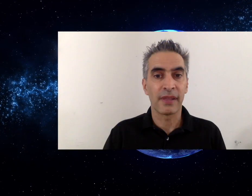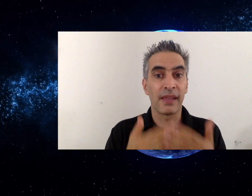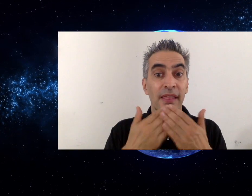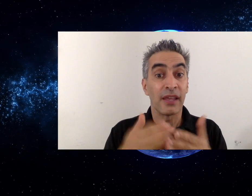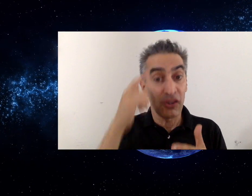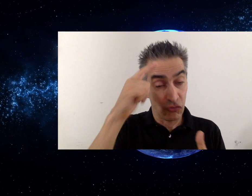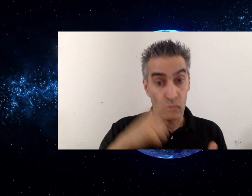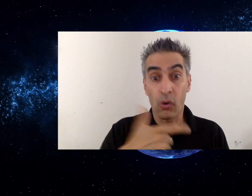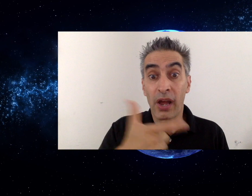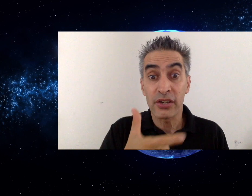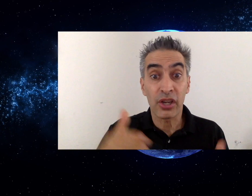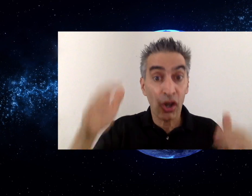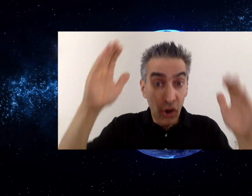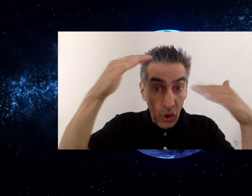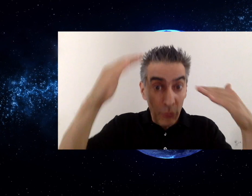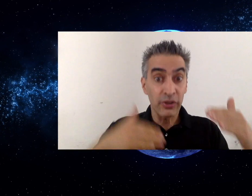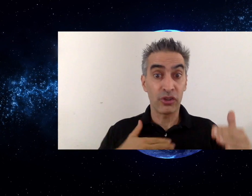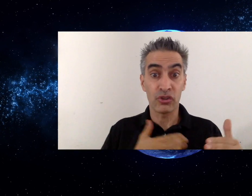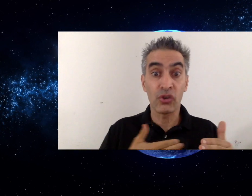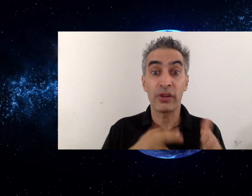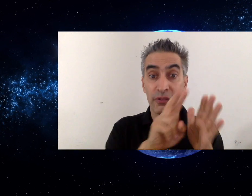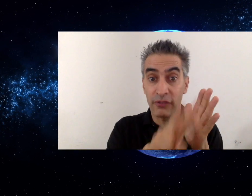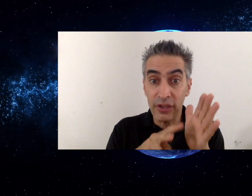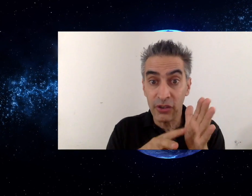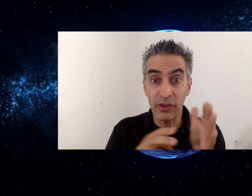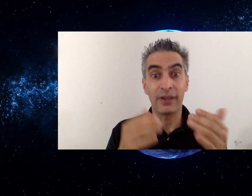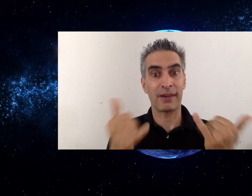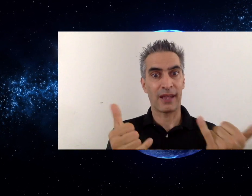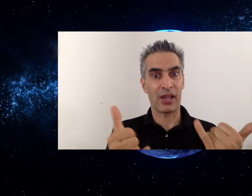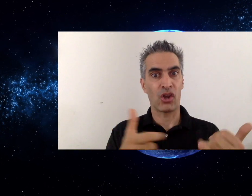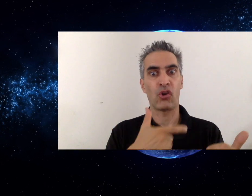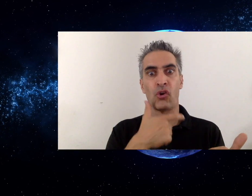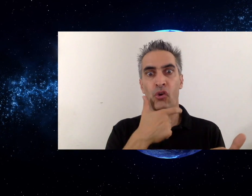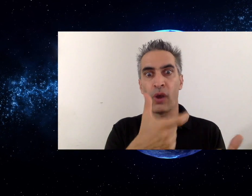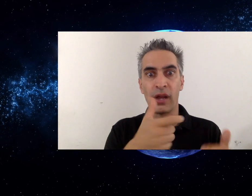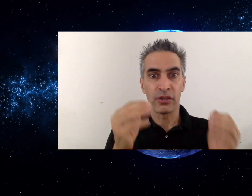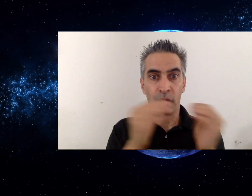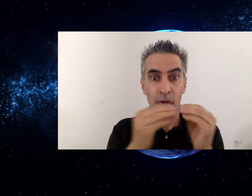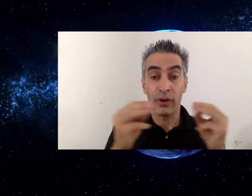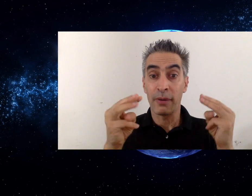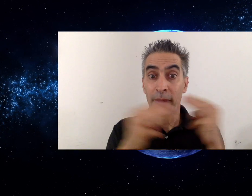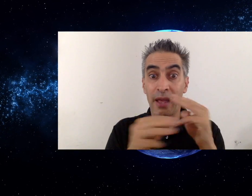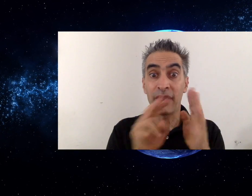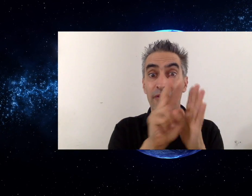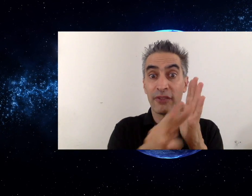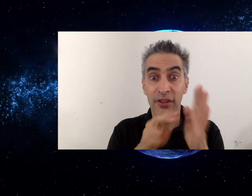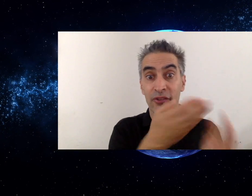Thank you for watching. Hope you enjoyed the video. Now, watch more math videos.